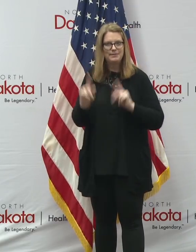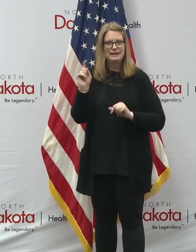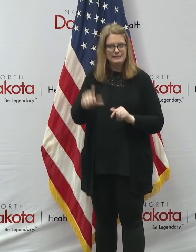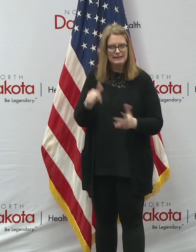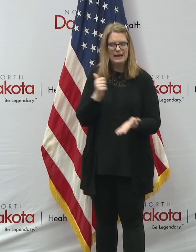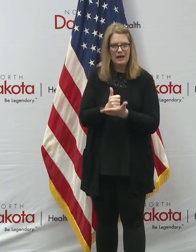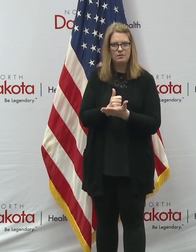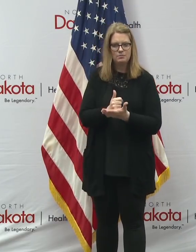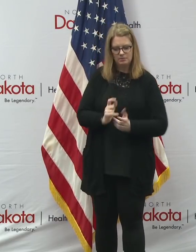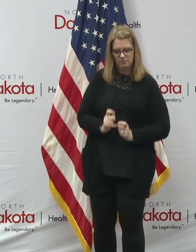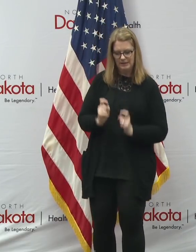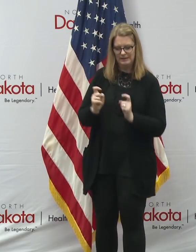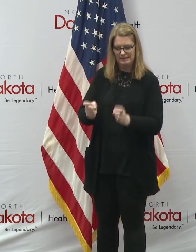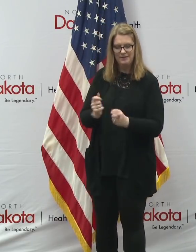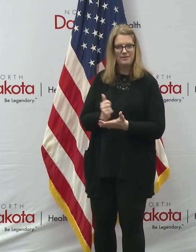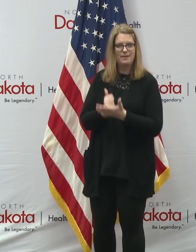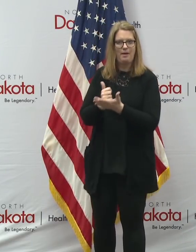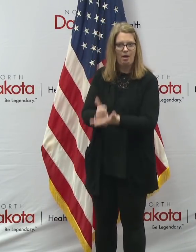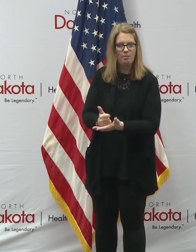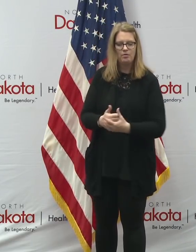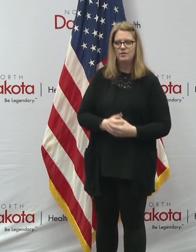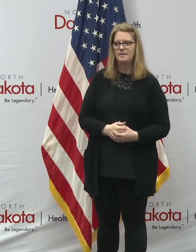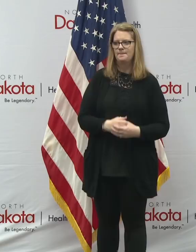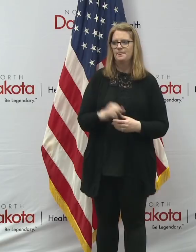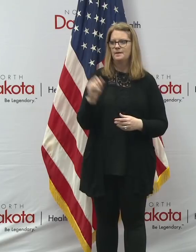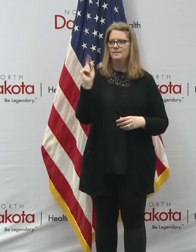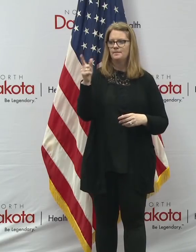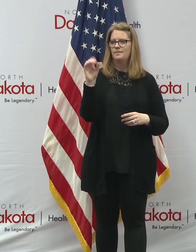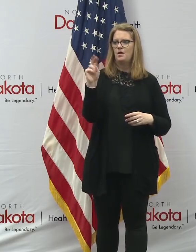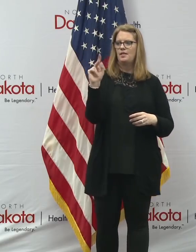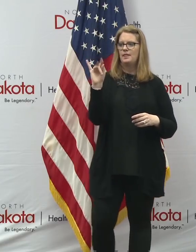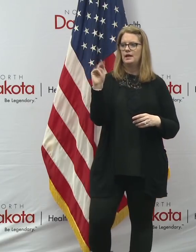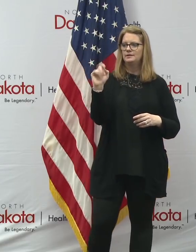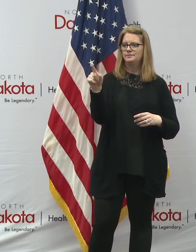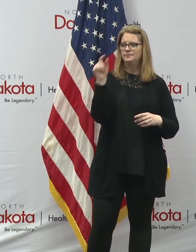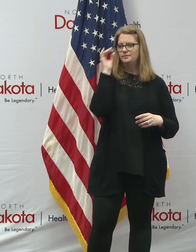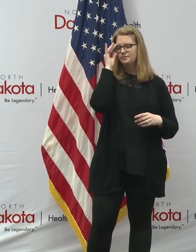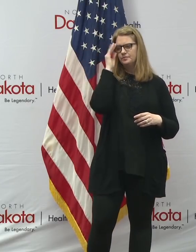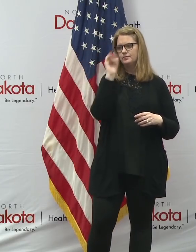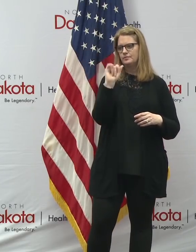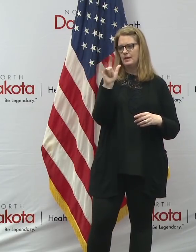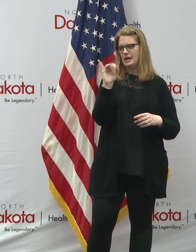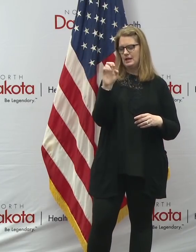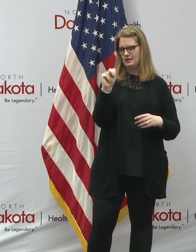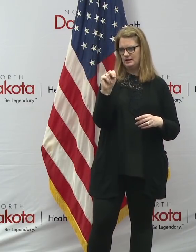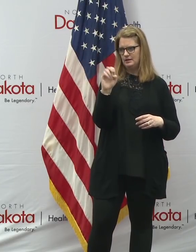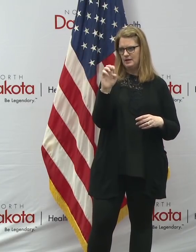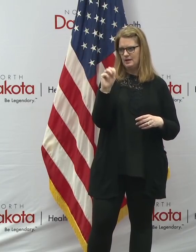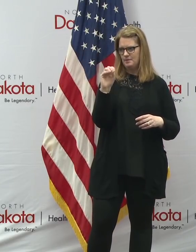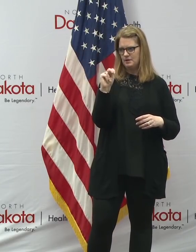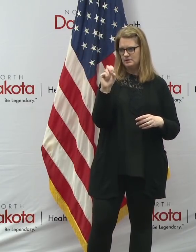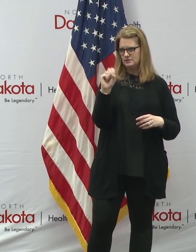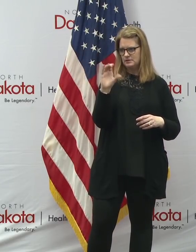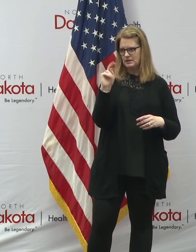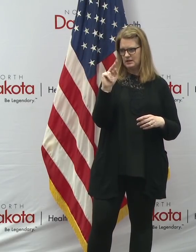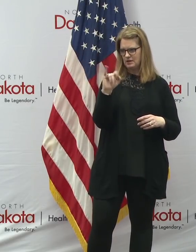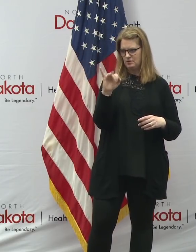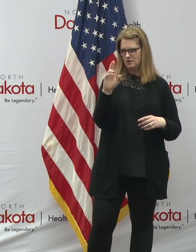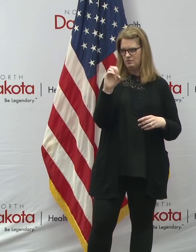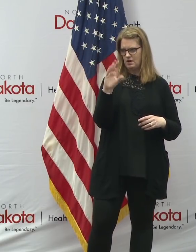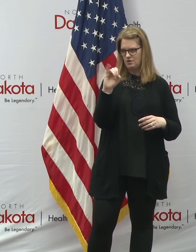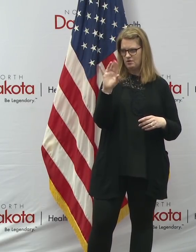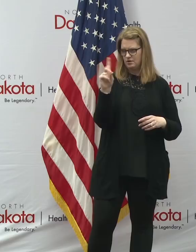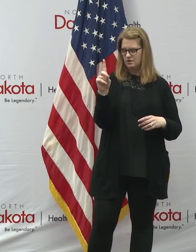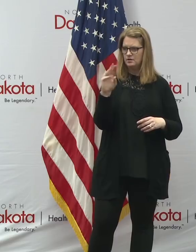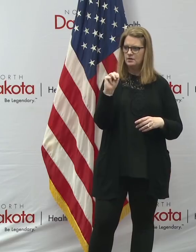supporting them and supporting the private sector. Uh, online. Alan Burke with the Emmons County record. With